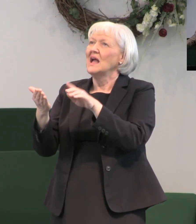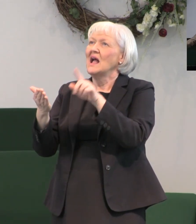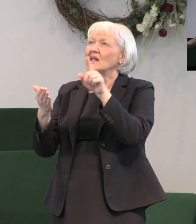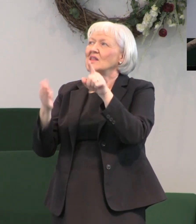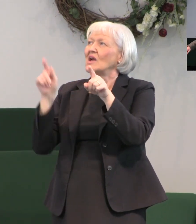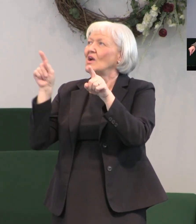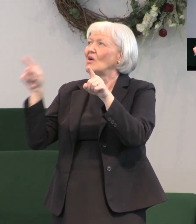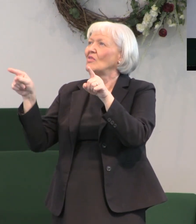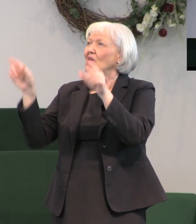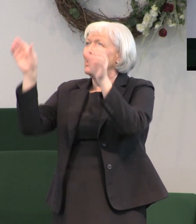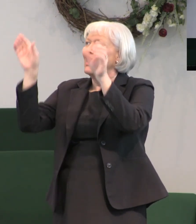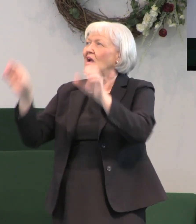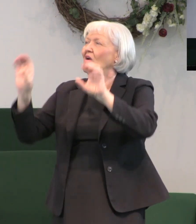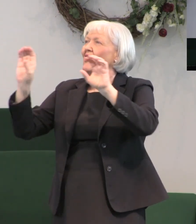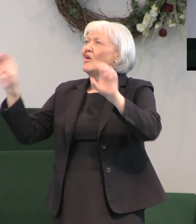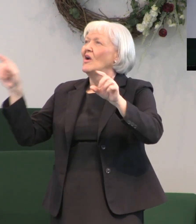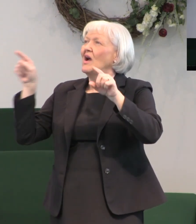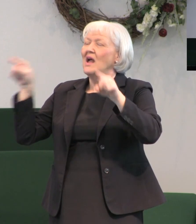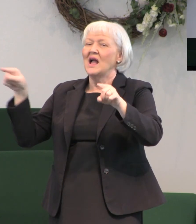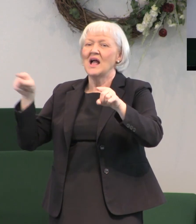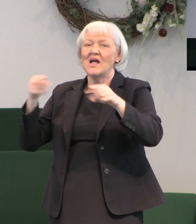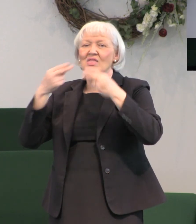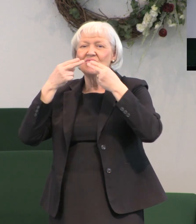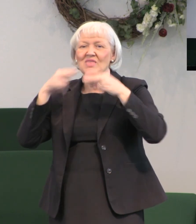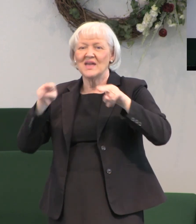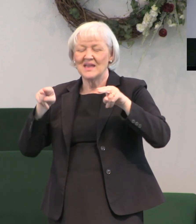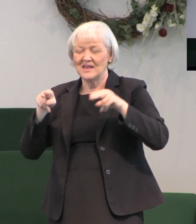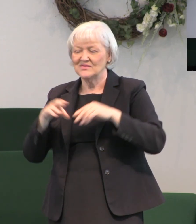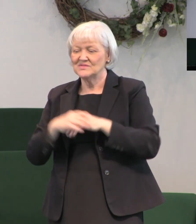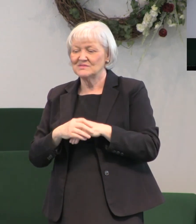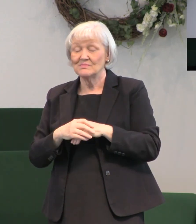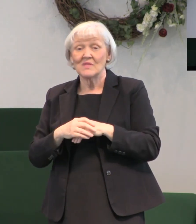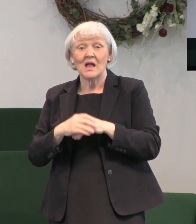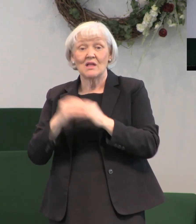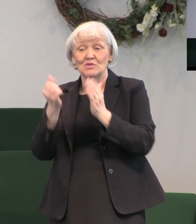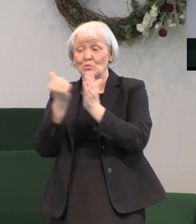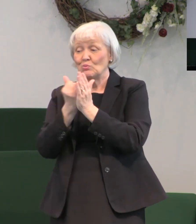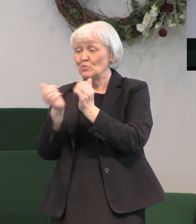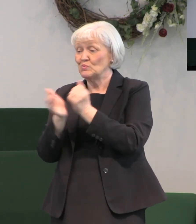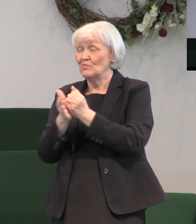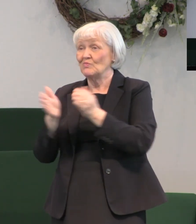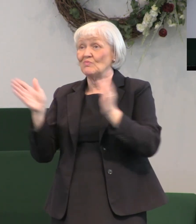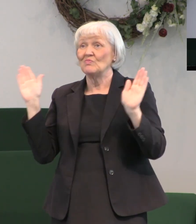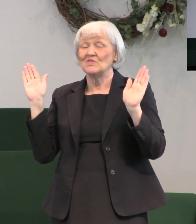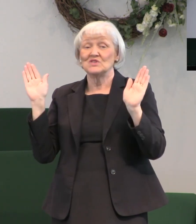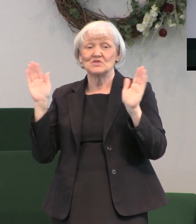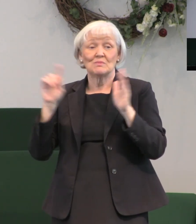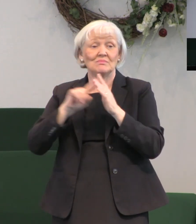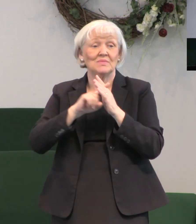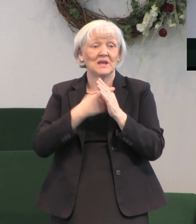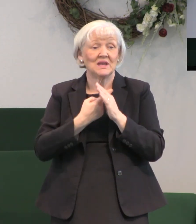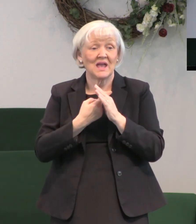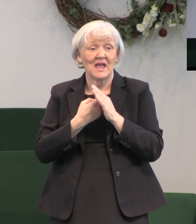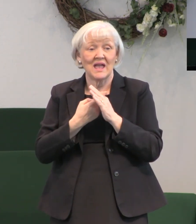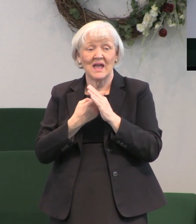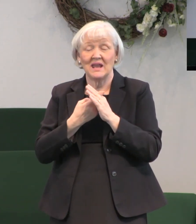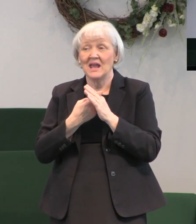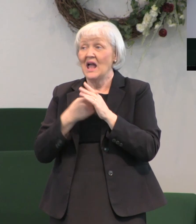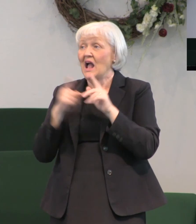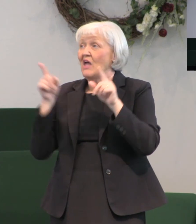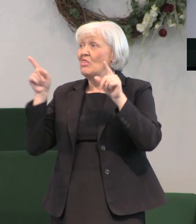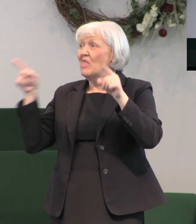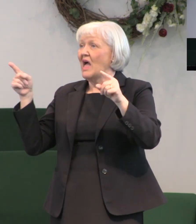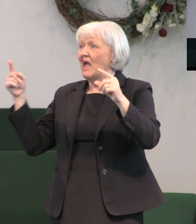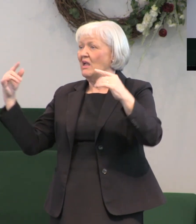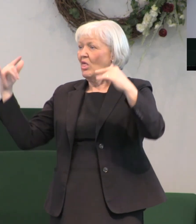right one on the left and as the crucifixion began both these thieves are laughing at Jesus and mocking